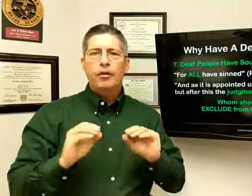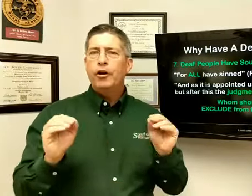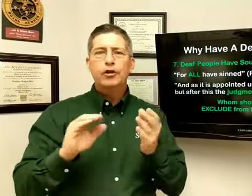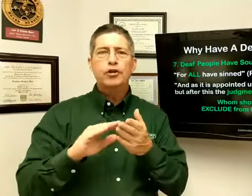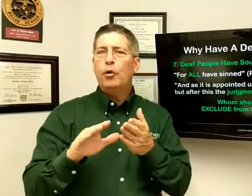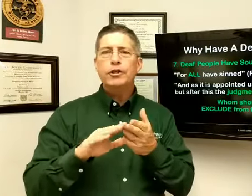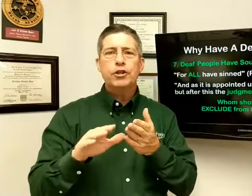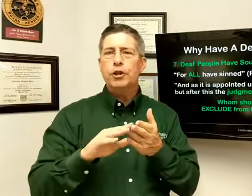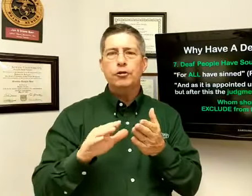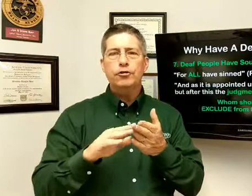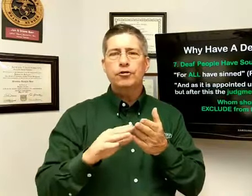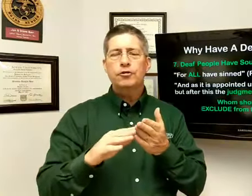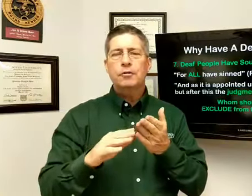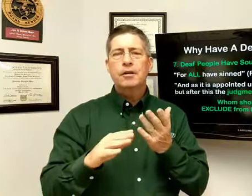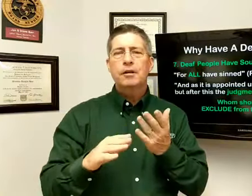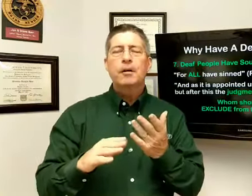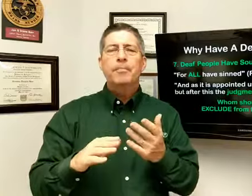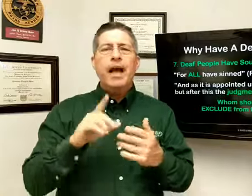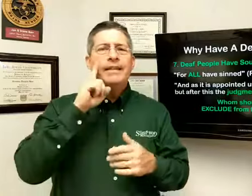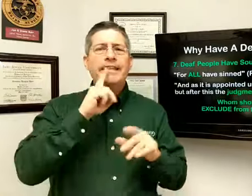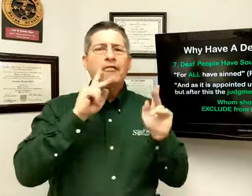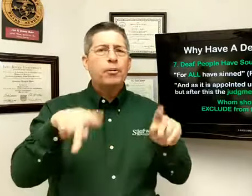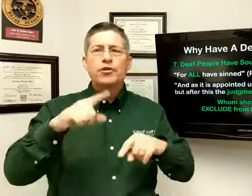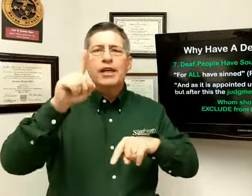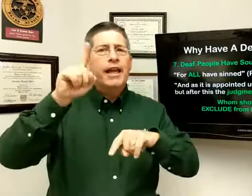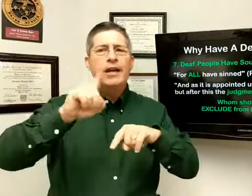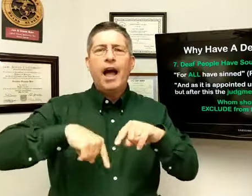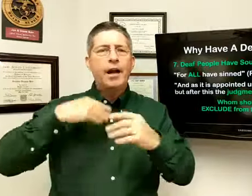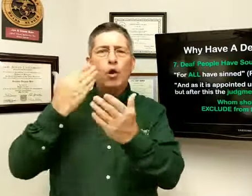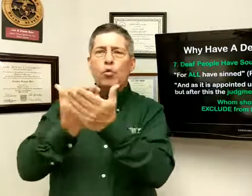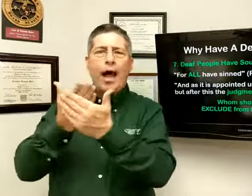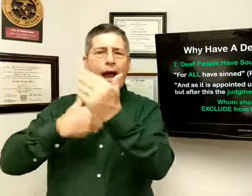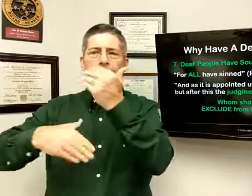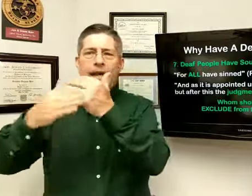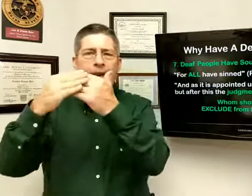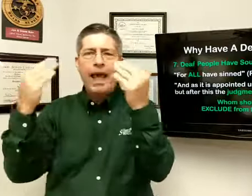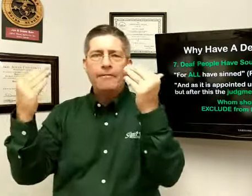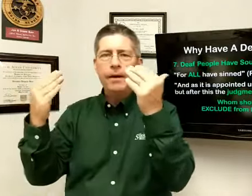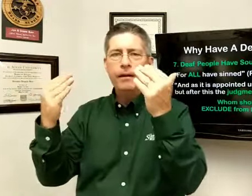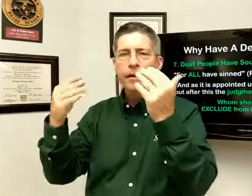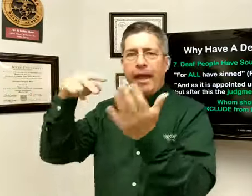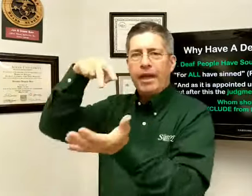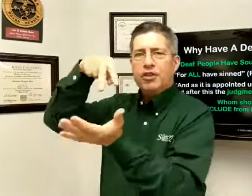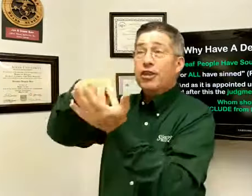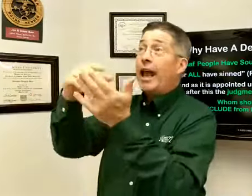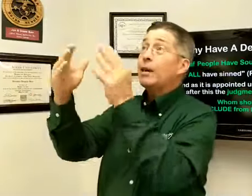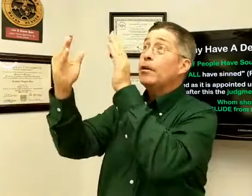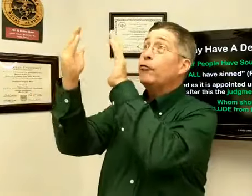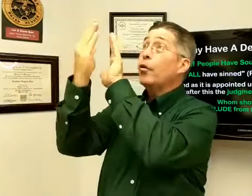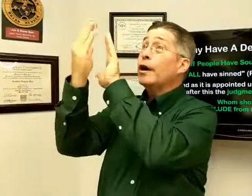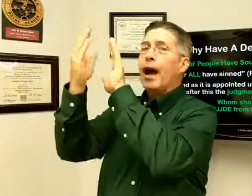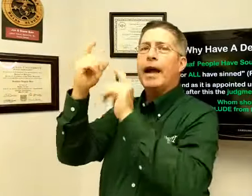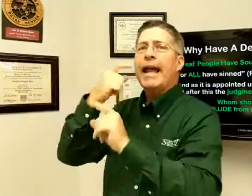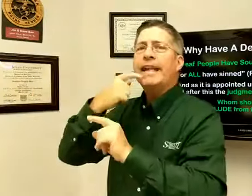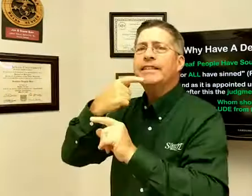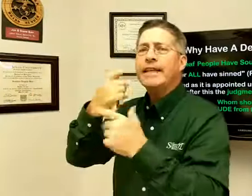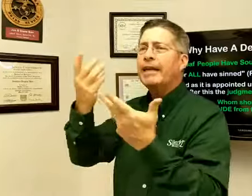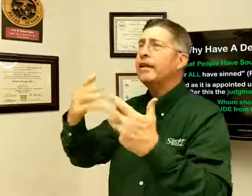There's no excuse. A deaf person cannot arrive in heaven and stand before God and say these